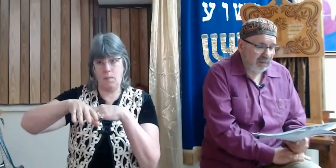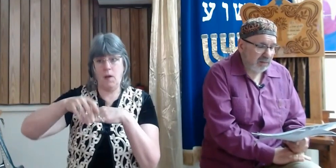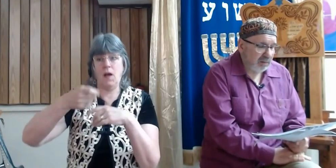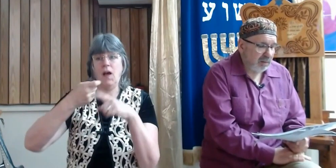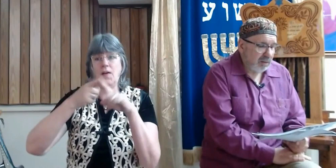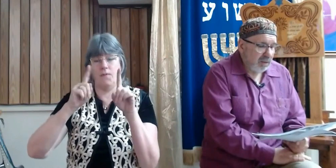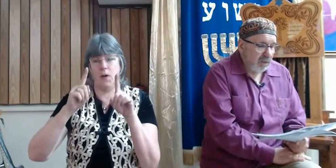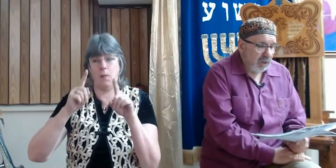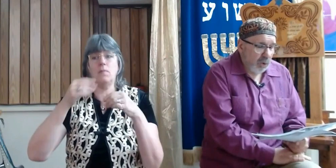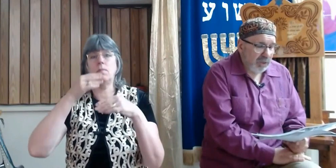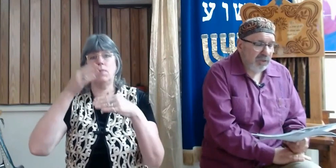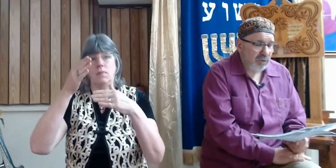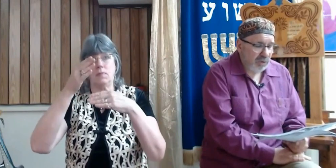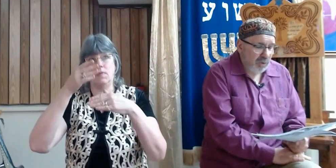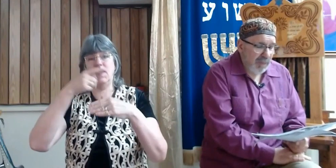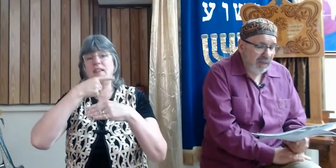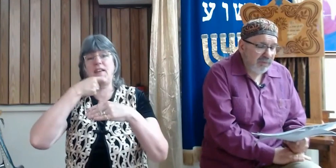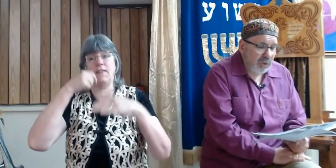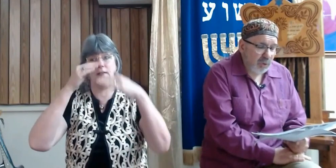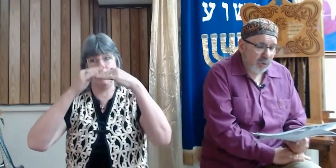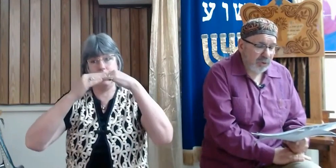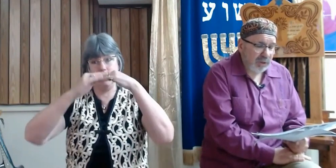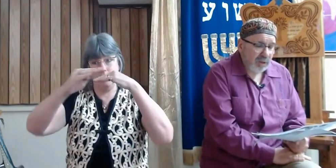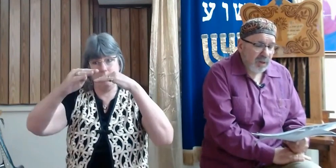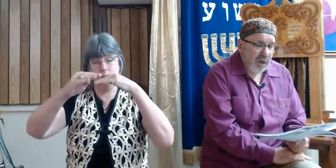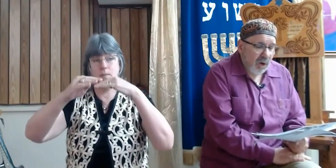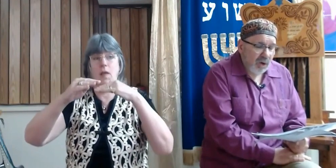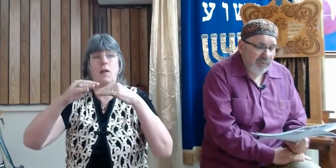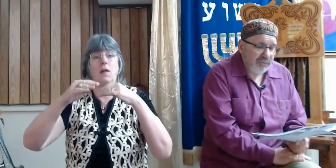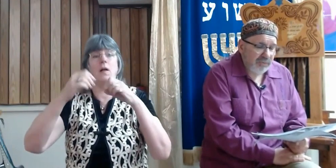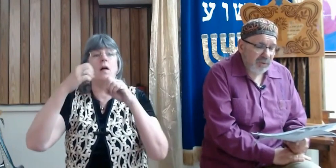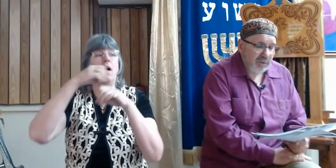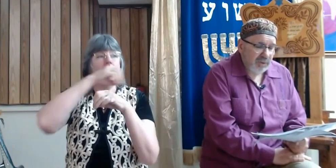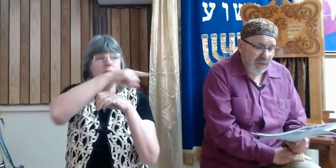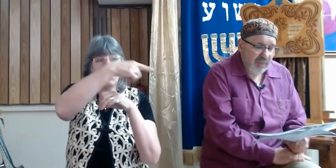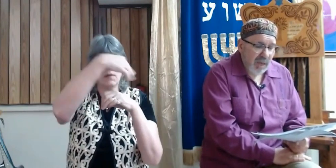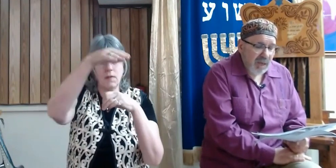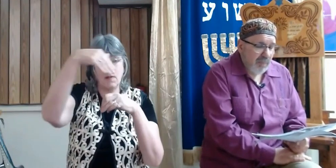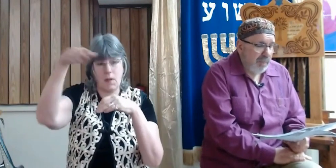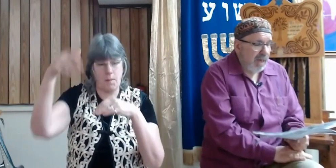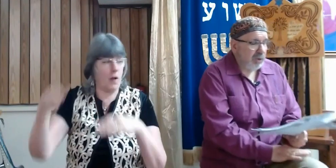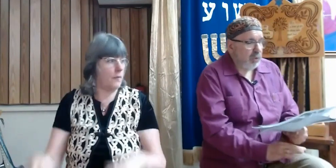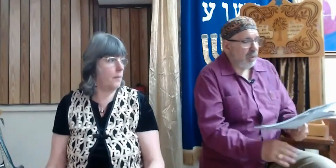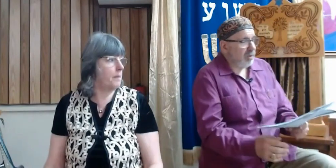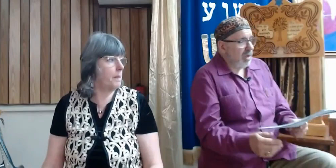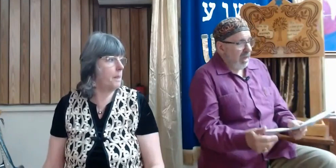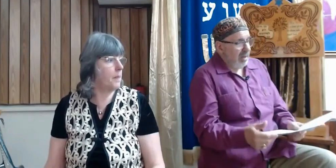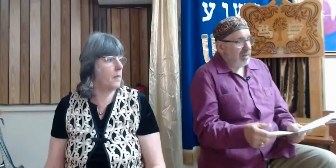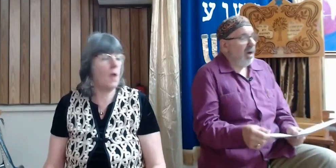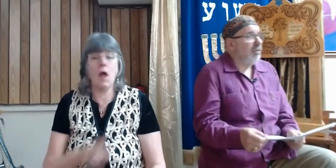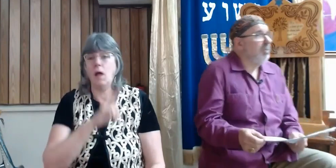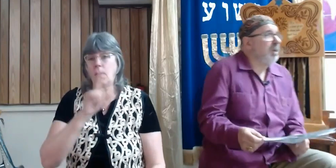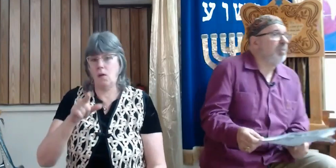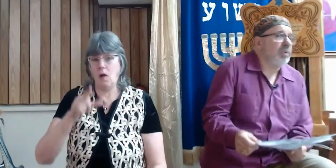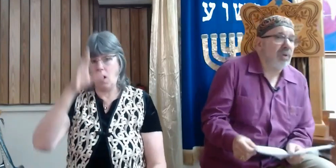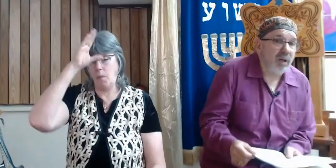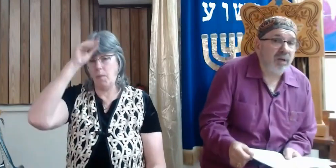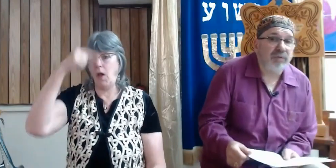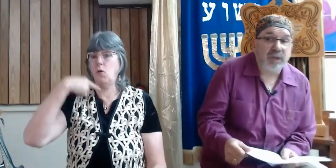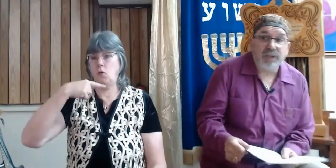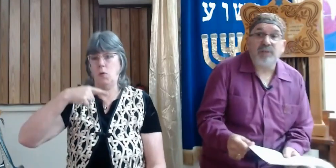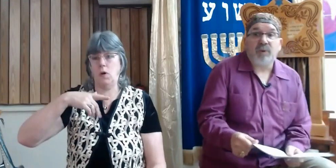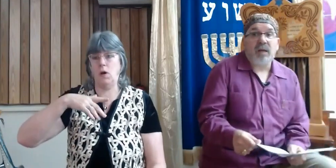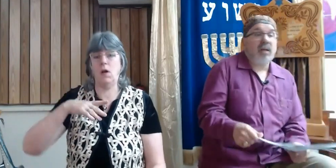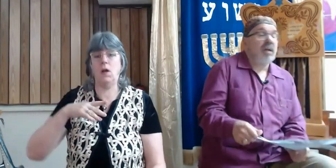Farhan, according to the command of the Lord, all of them men who were heads of the people